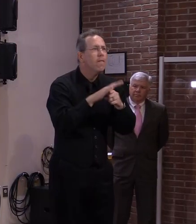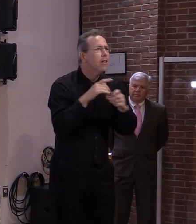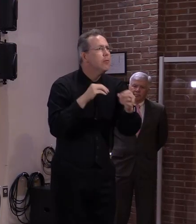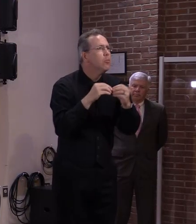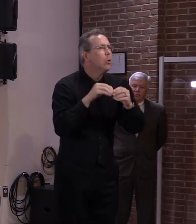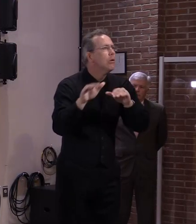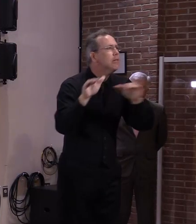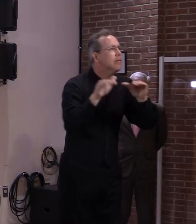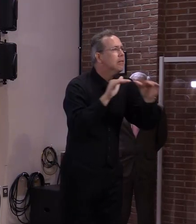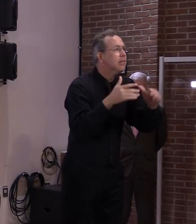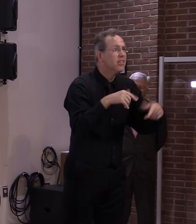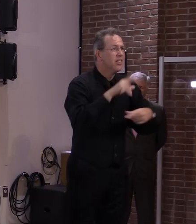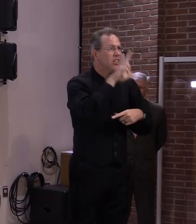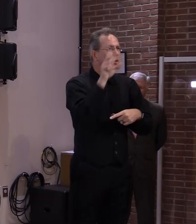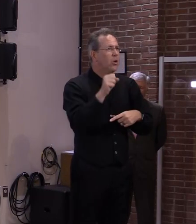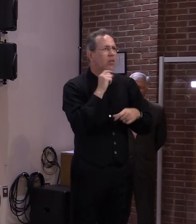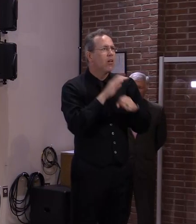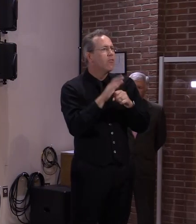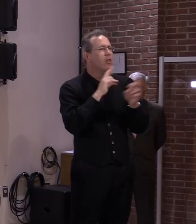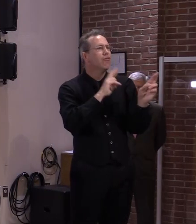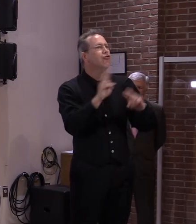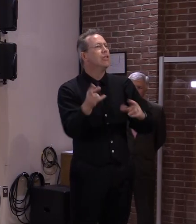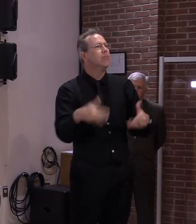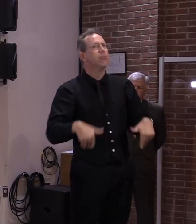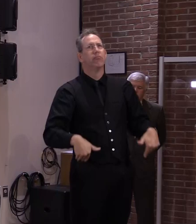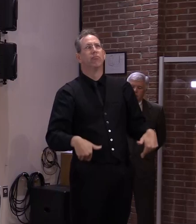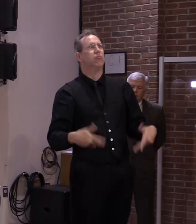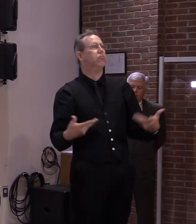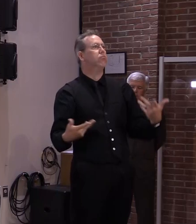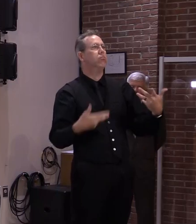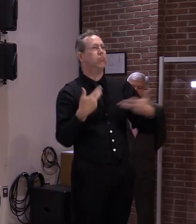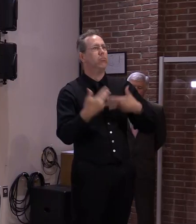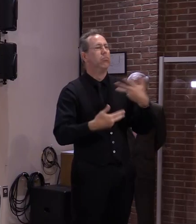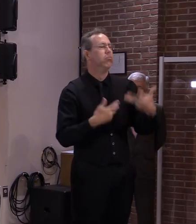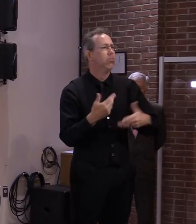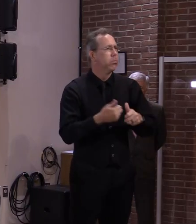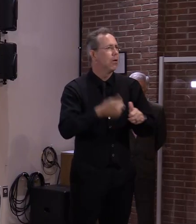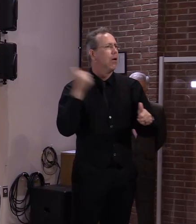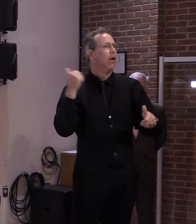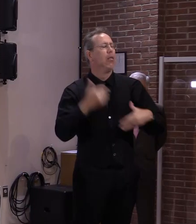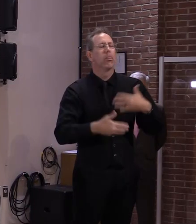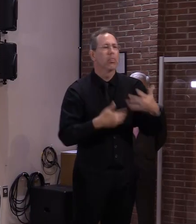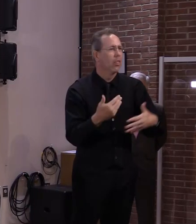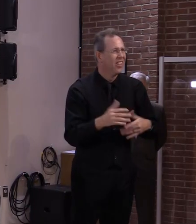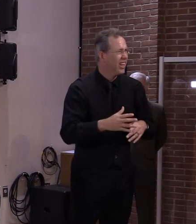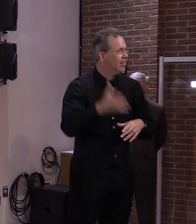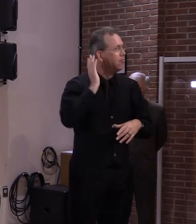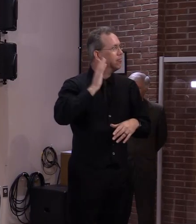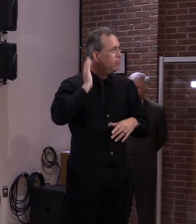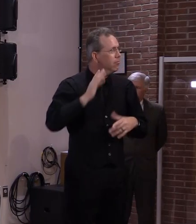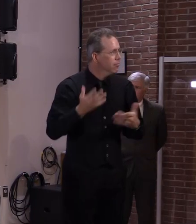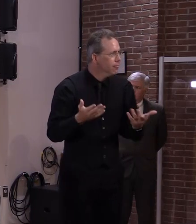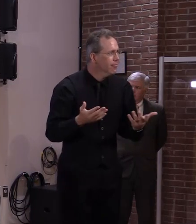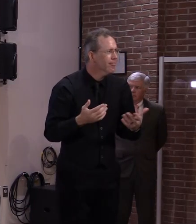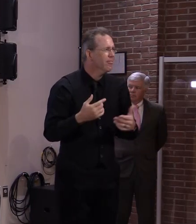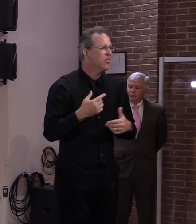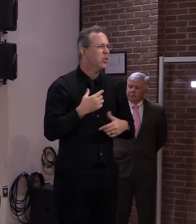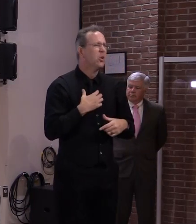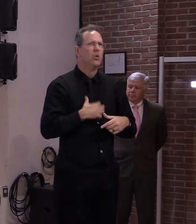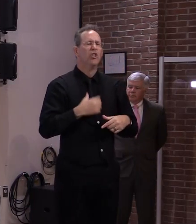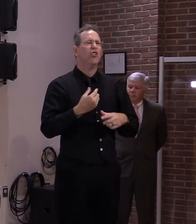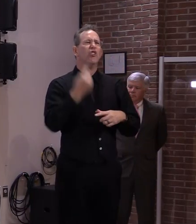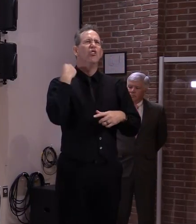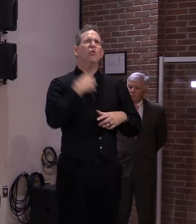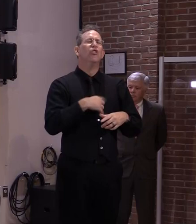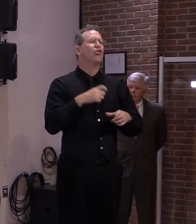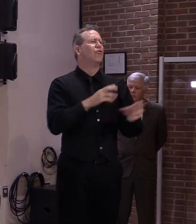so i think going back that would be some of my my thoughts dr levine anything you'd want to add